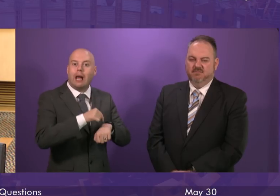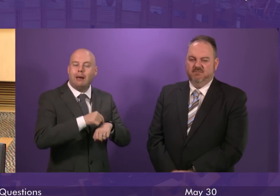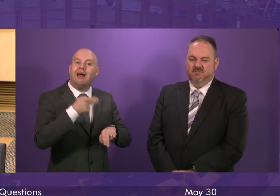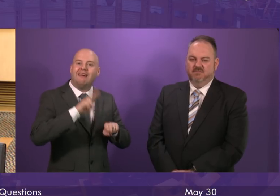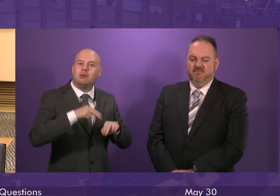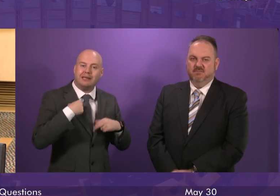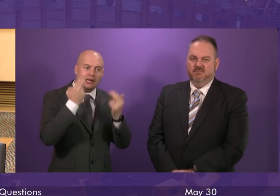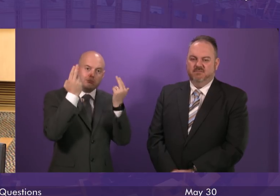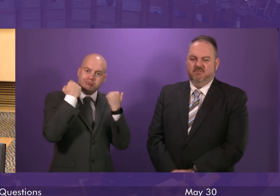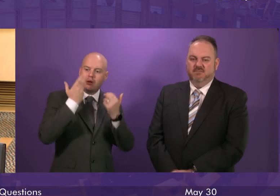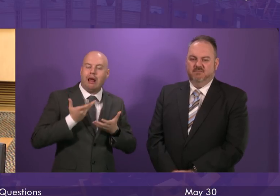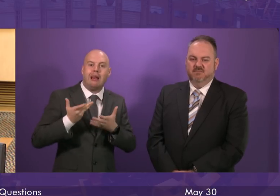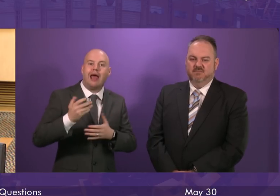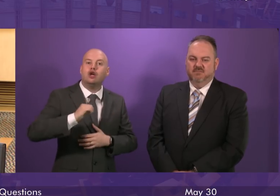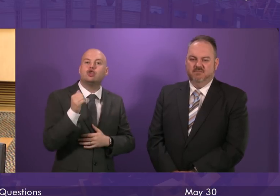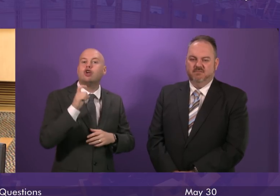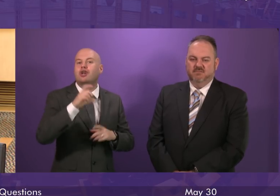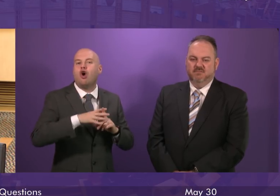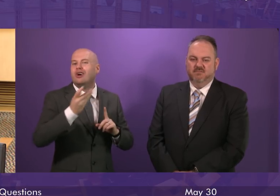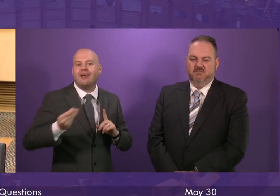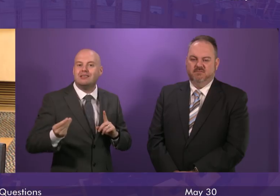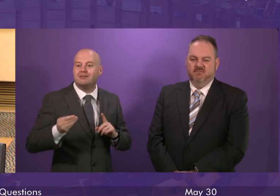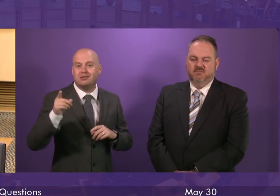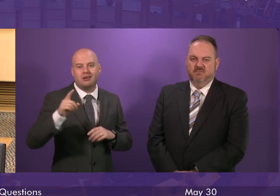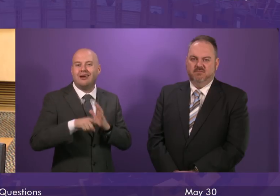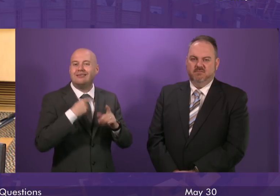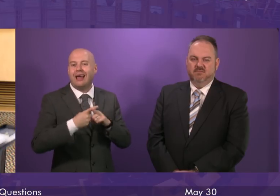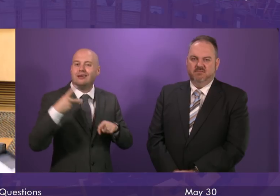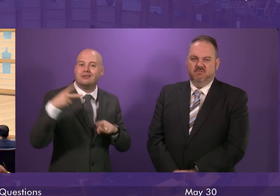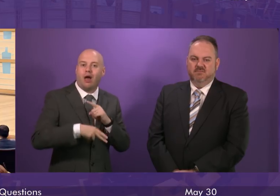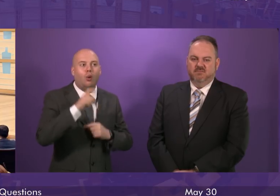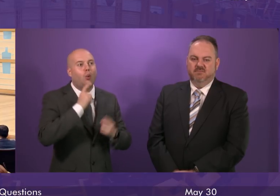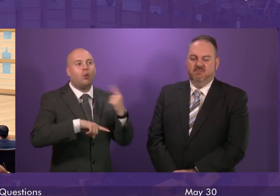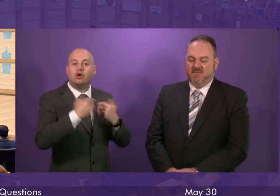Conservative plans to give tax cuts to the very richest in our country.